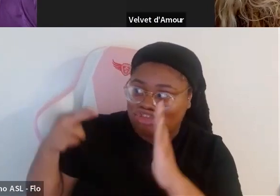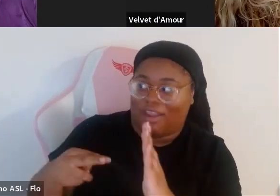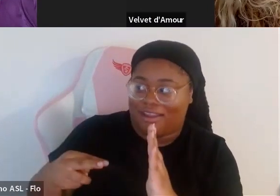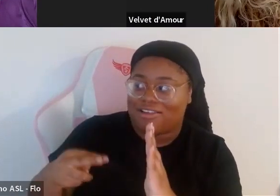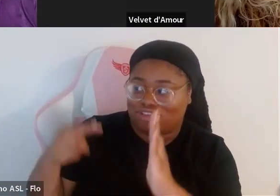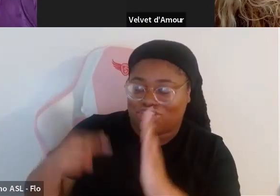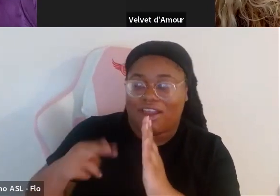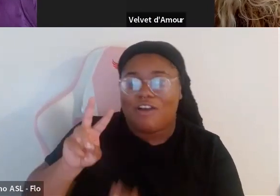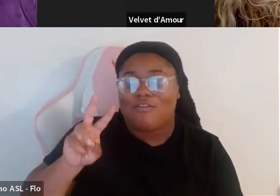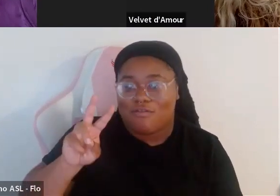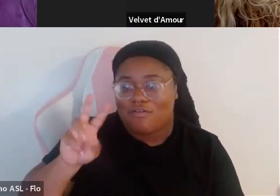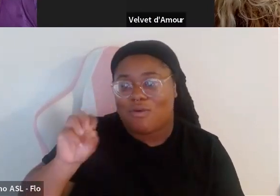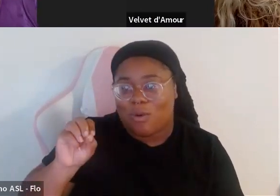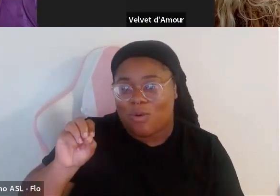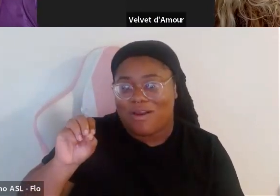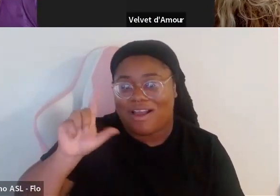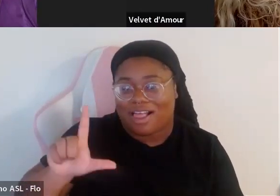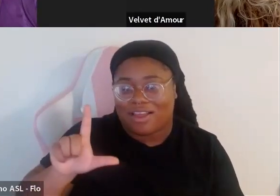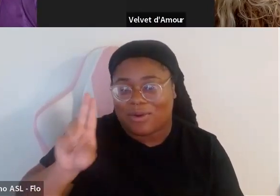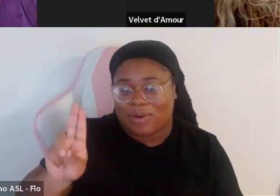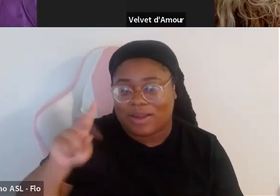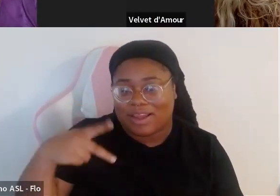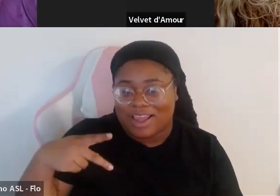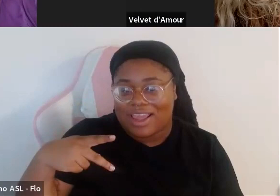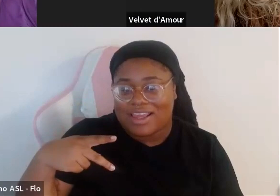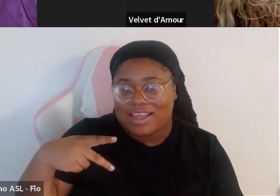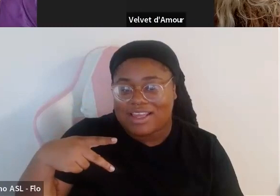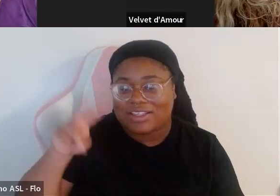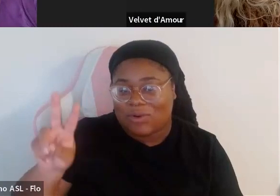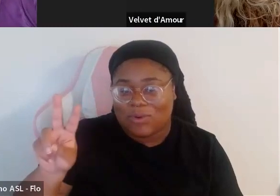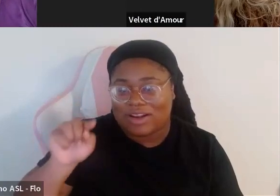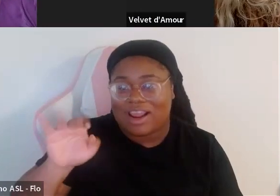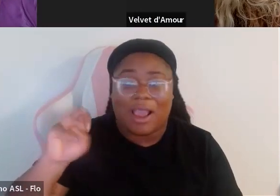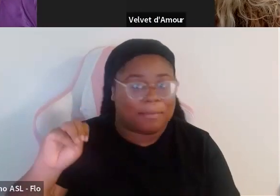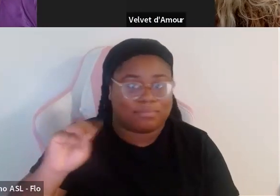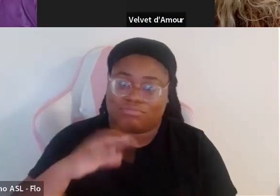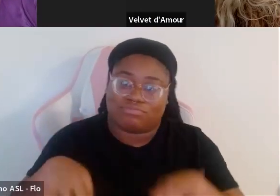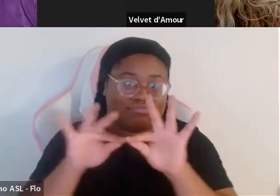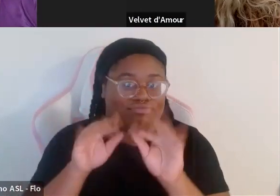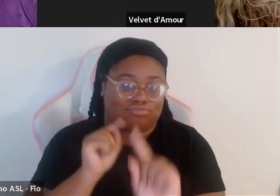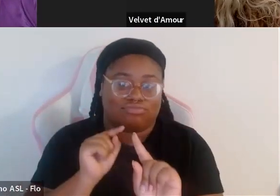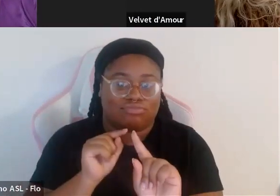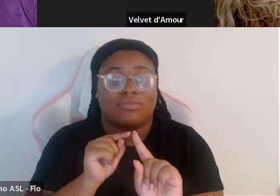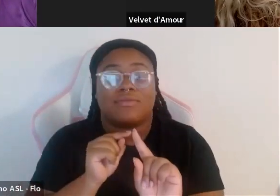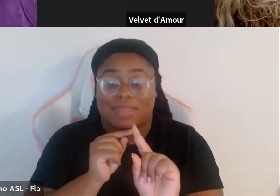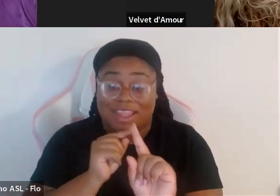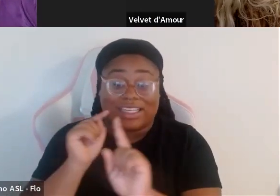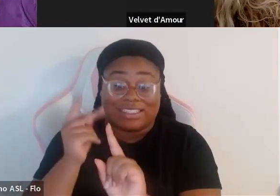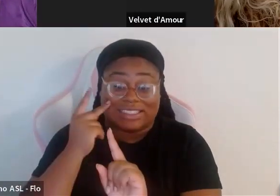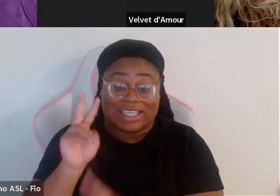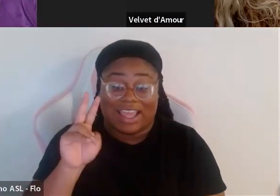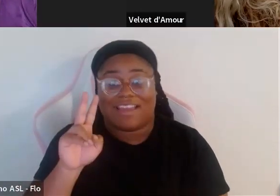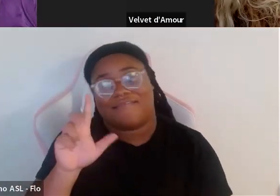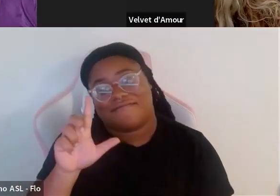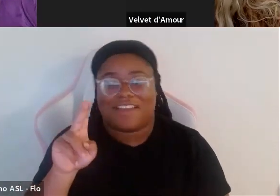uh voluptu.com um and check out velvet's magazine